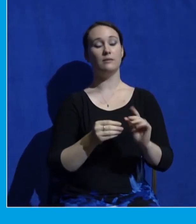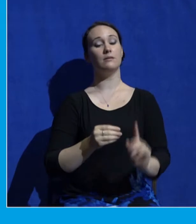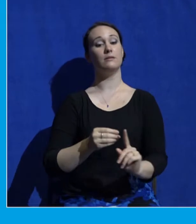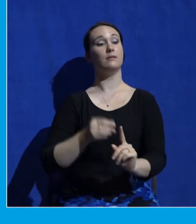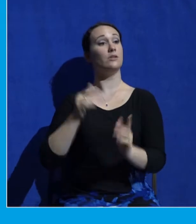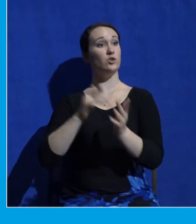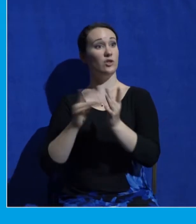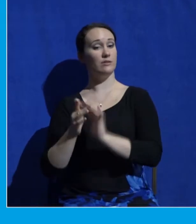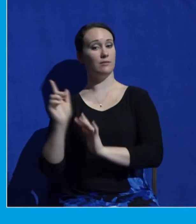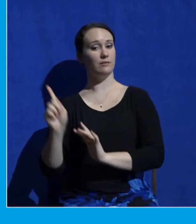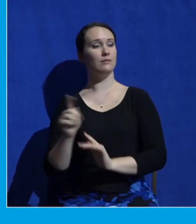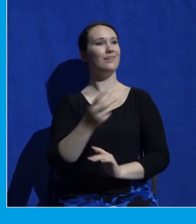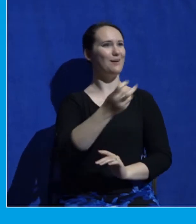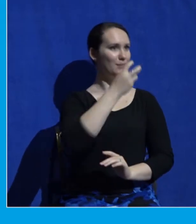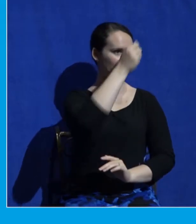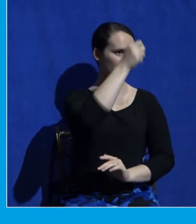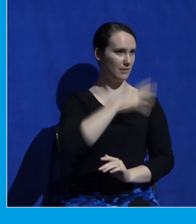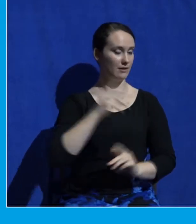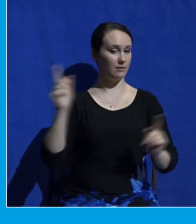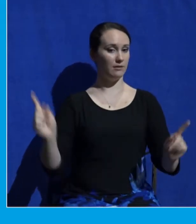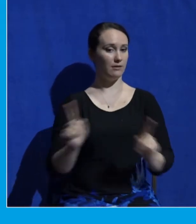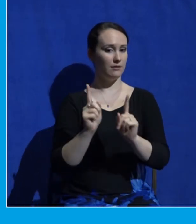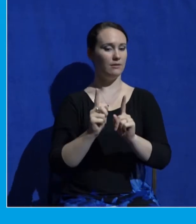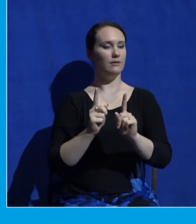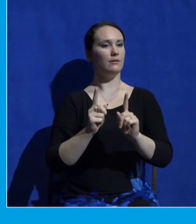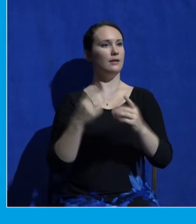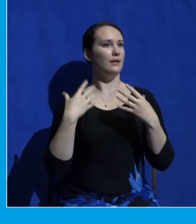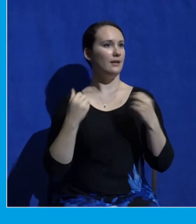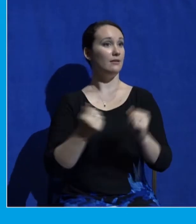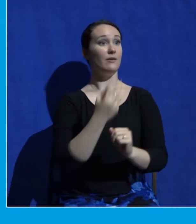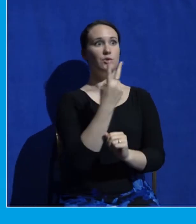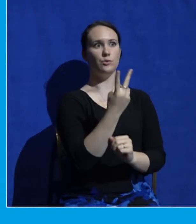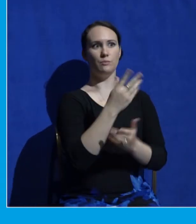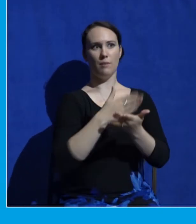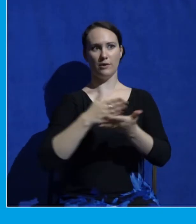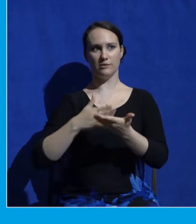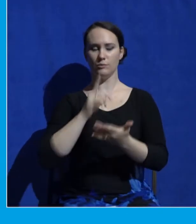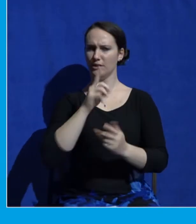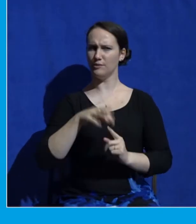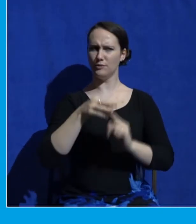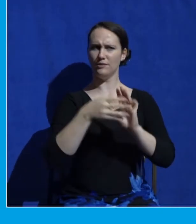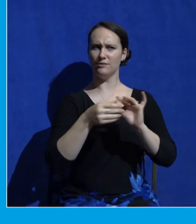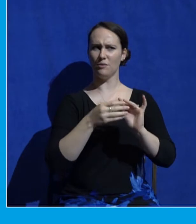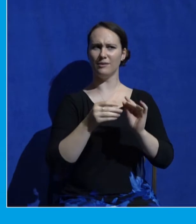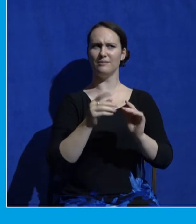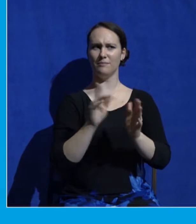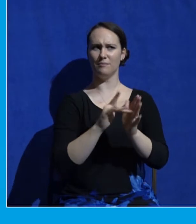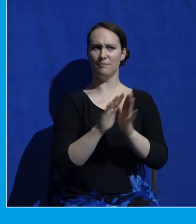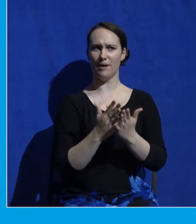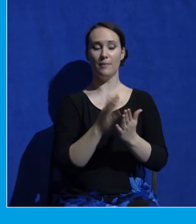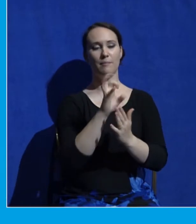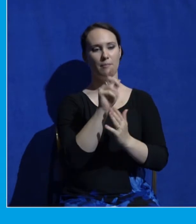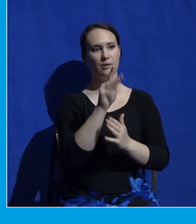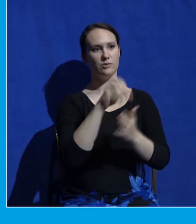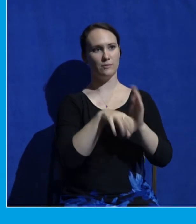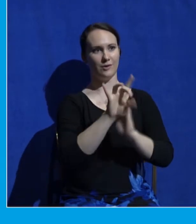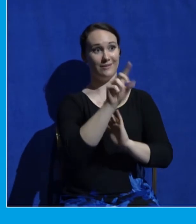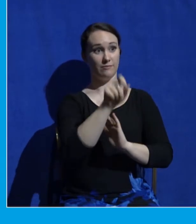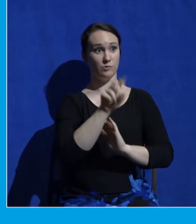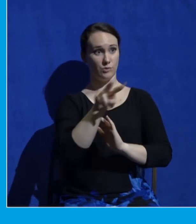a blind man in two stages. It's a very unique story in the Bible. So Mark chapter 8, verse 22 says, disciples came